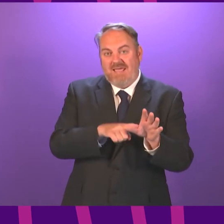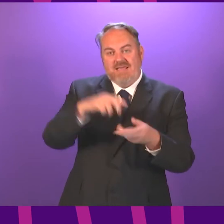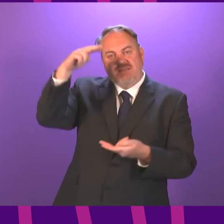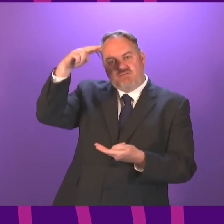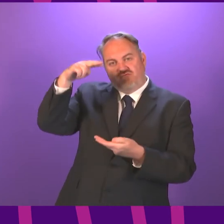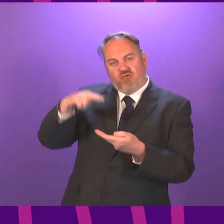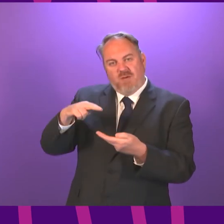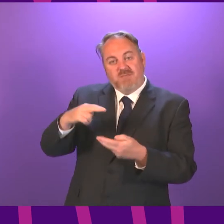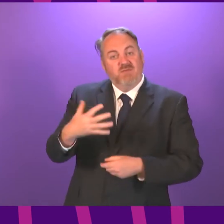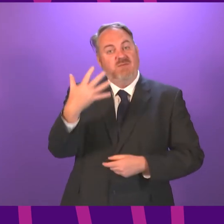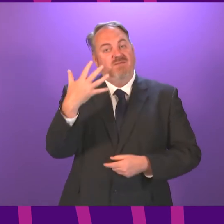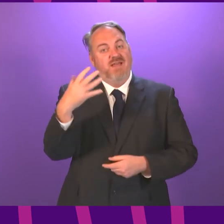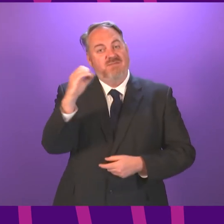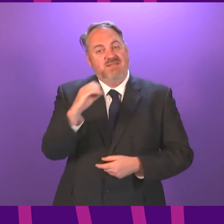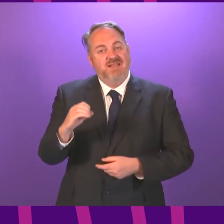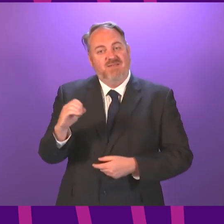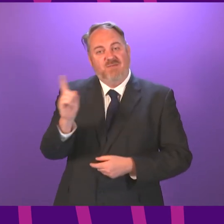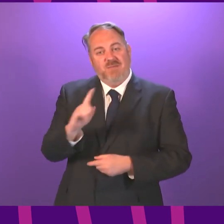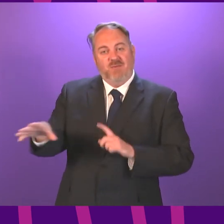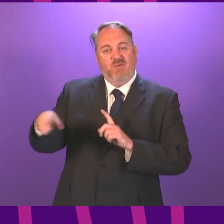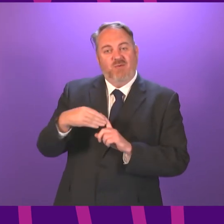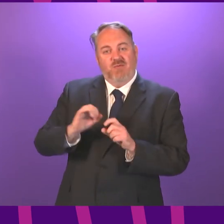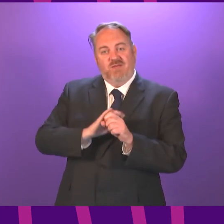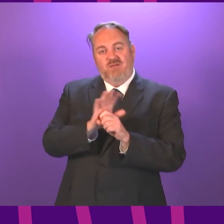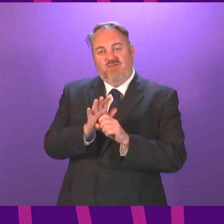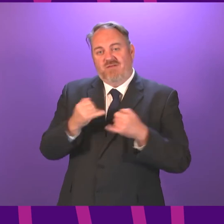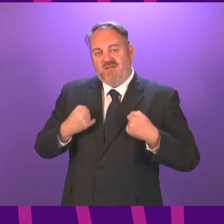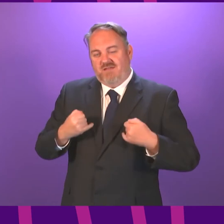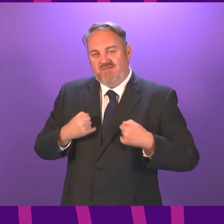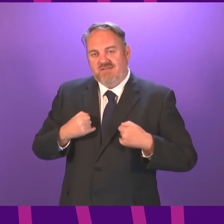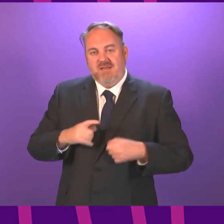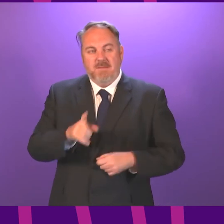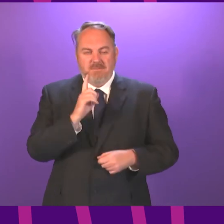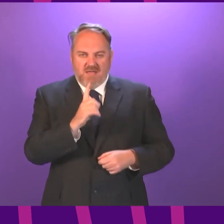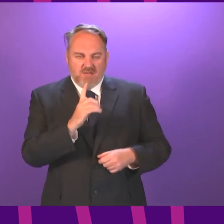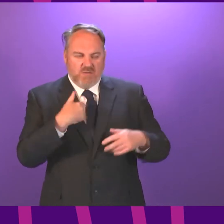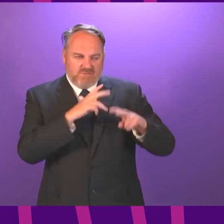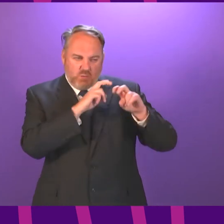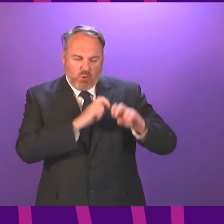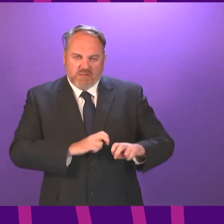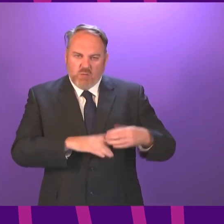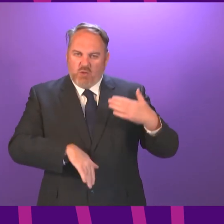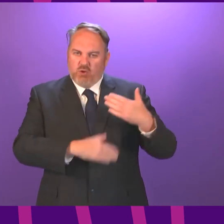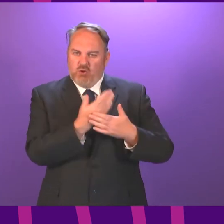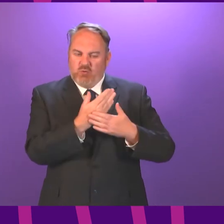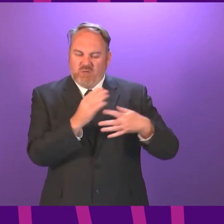that we continue to monitor this data so that the full impact of the Delta variant can be properly assessed. There's also encouraging evidence